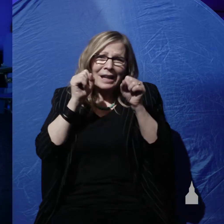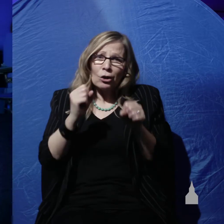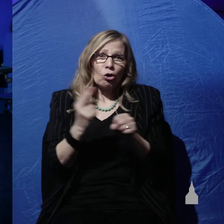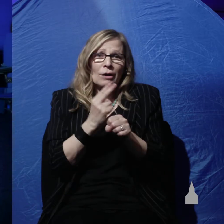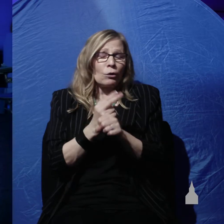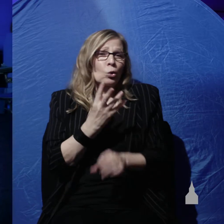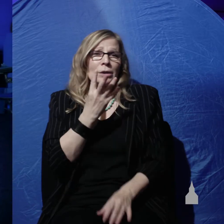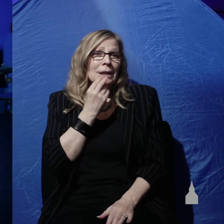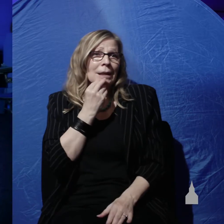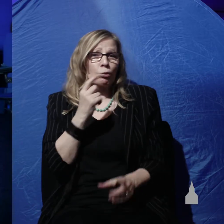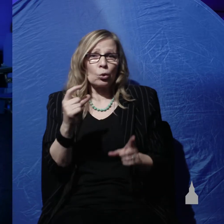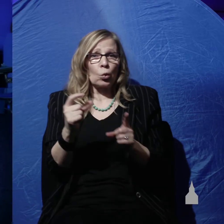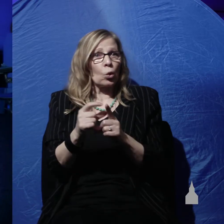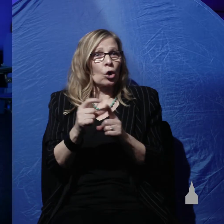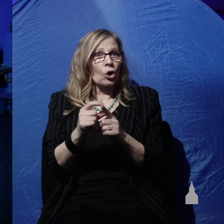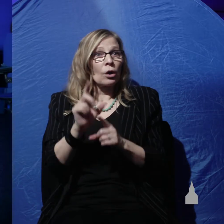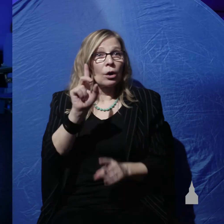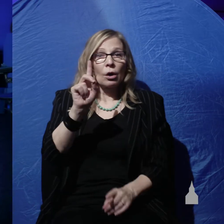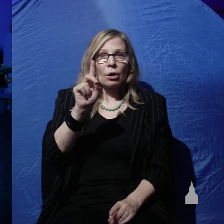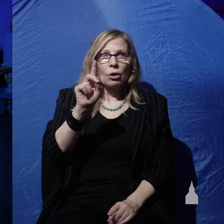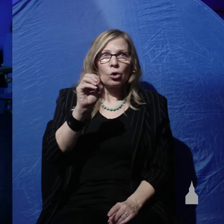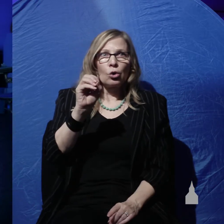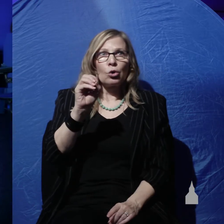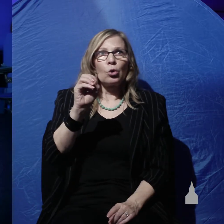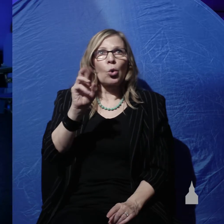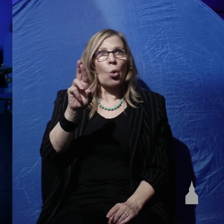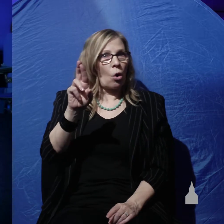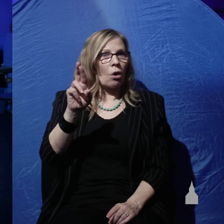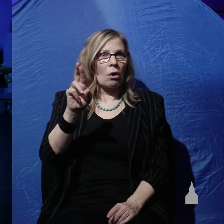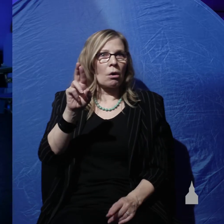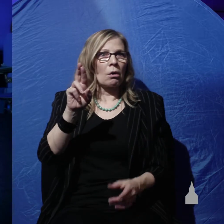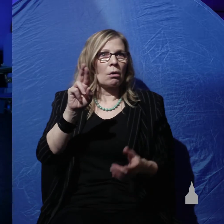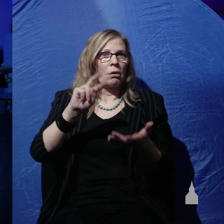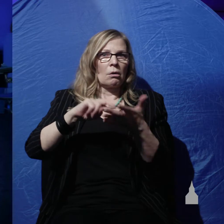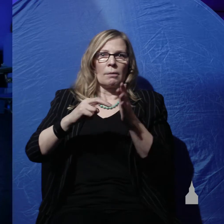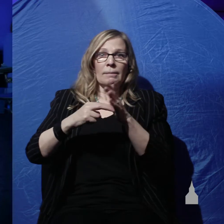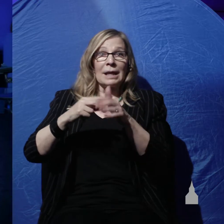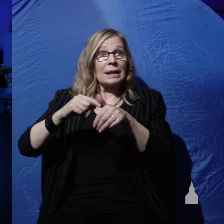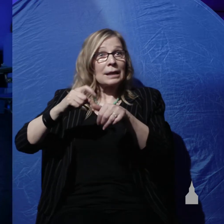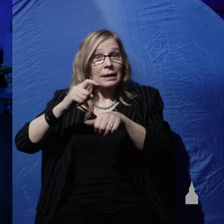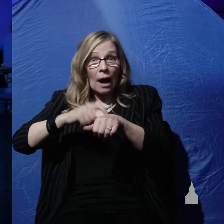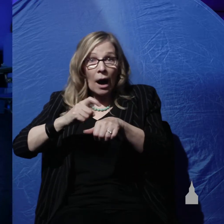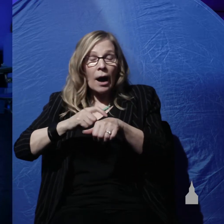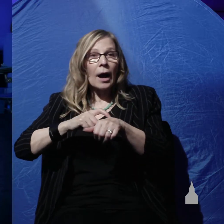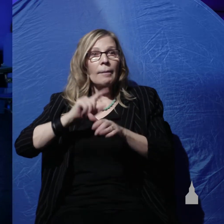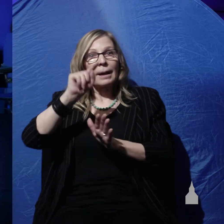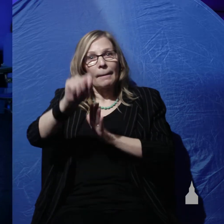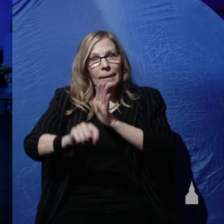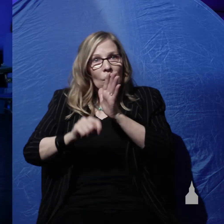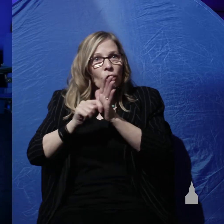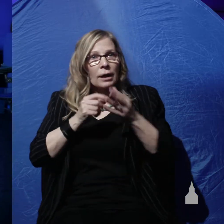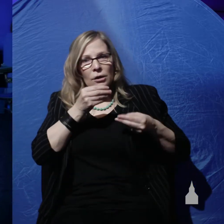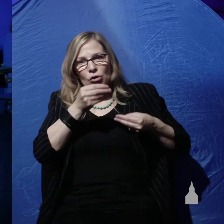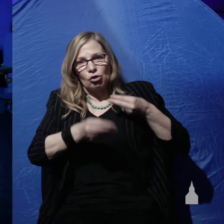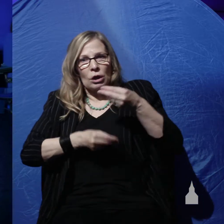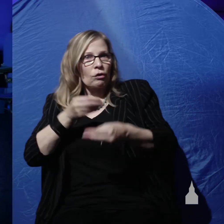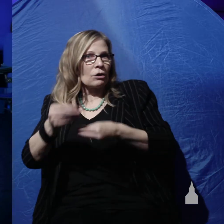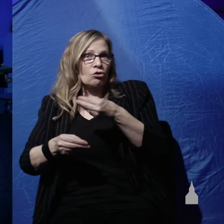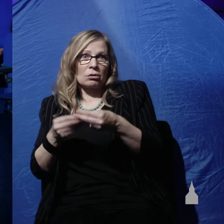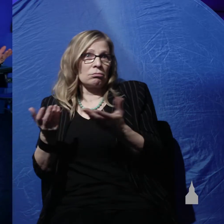He could have used the Hebrew word door which is translated time or period or generation in other verses of the Bible. And if he didn't like